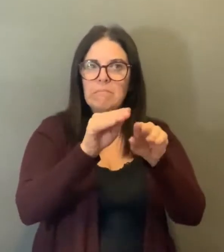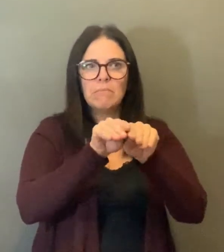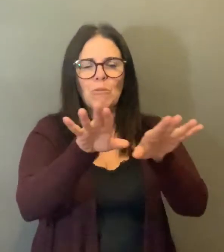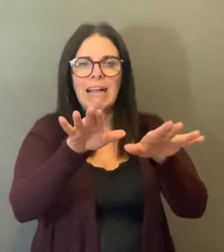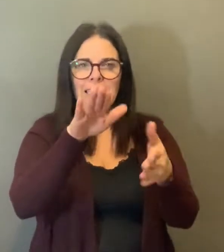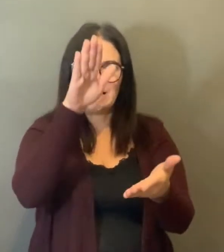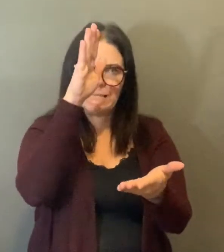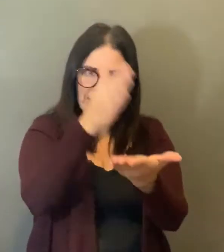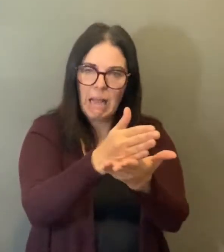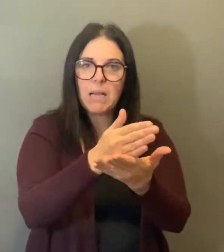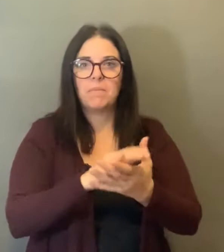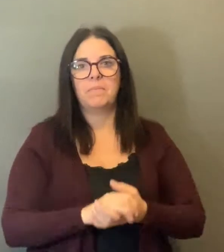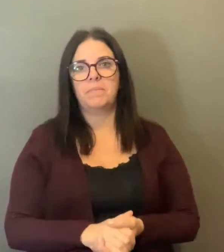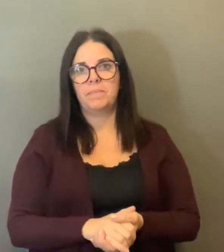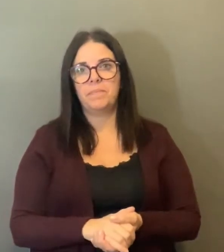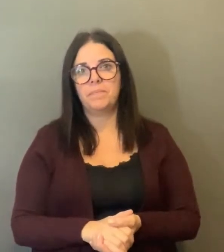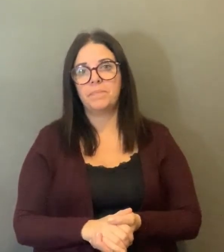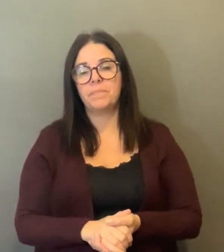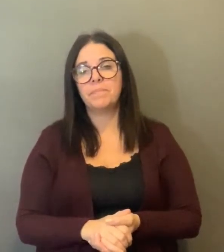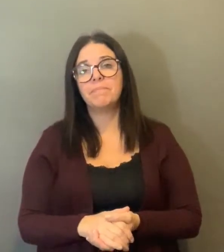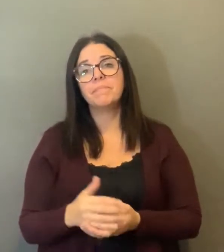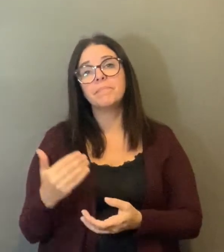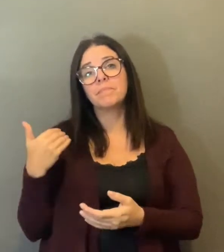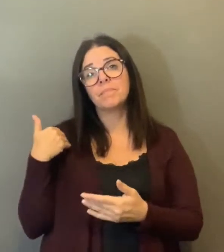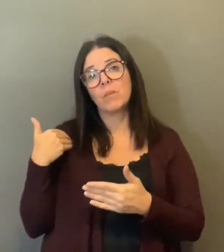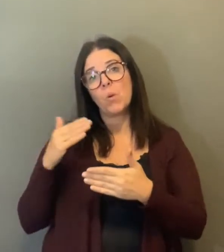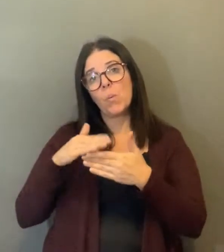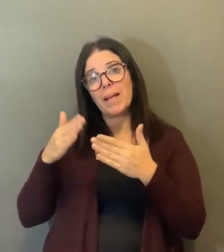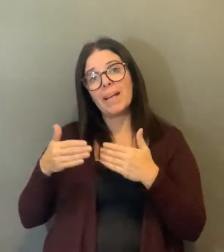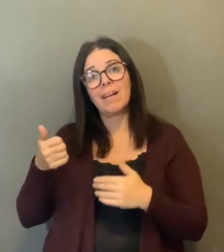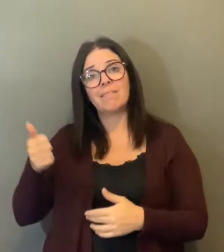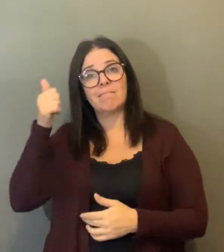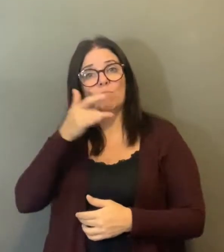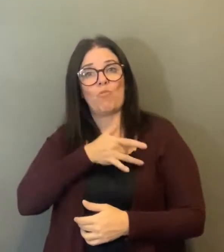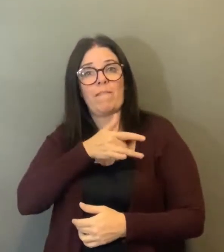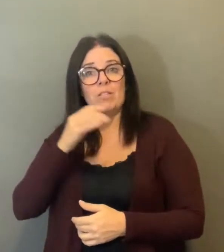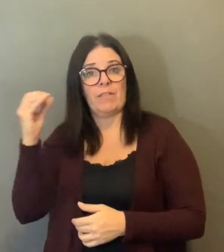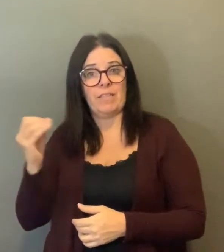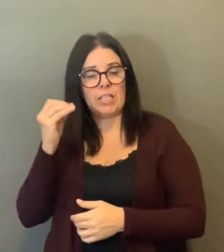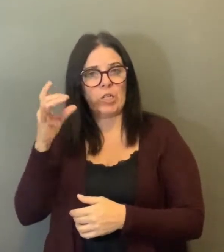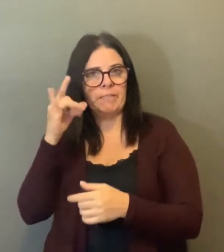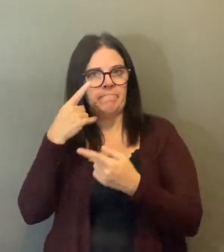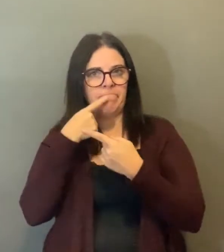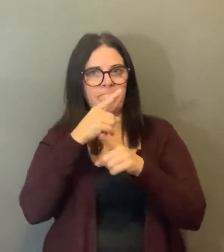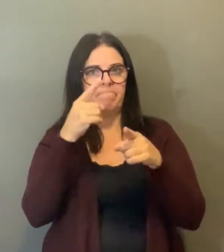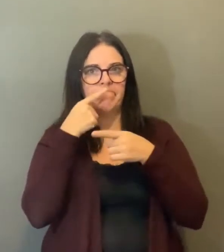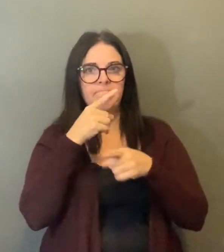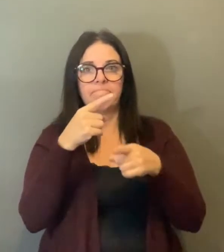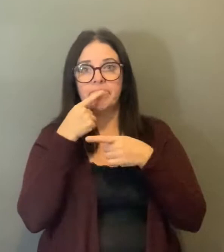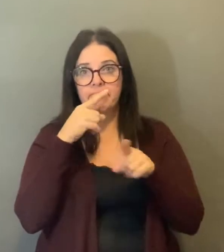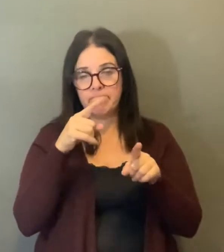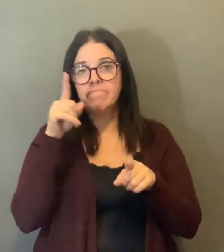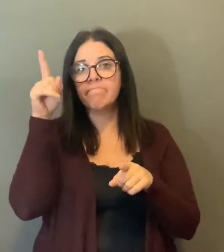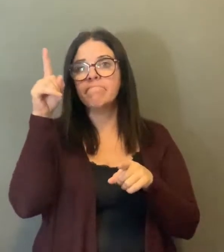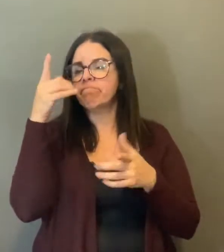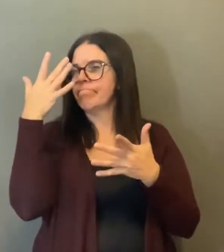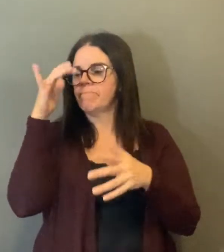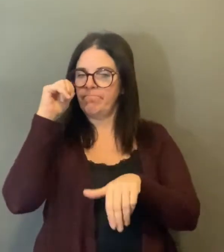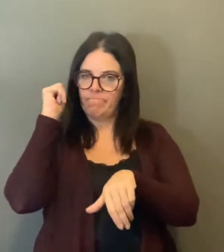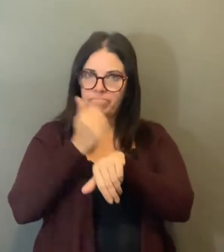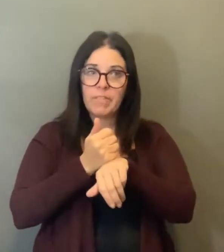the long-term care homes to protect our healthcare workers and also to limit the spread of transmission in these facilities.